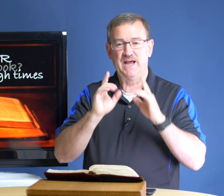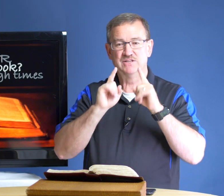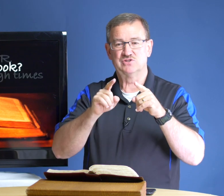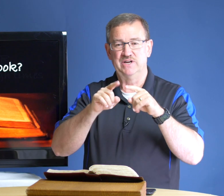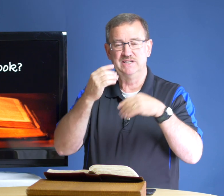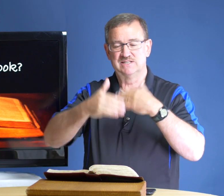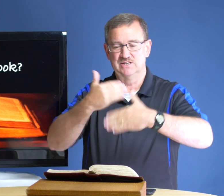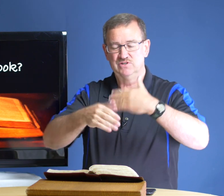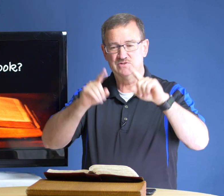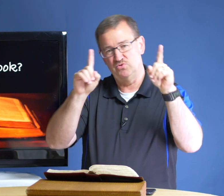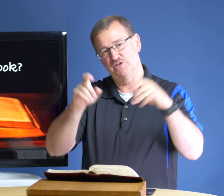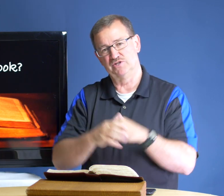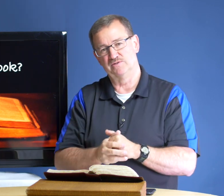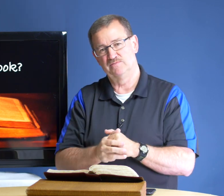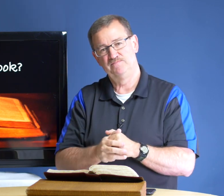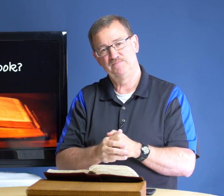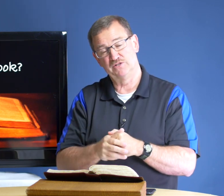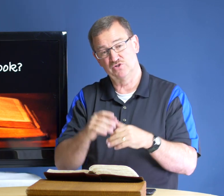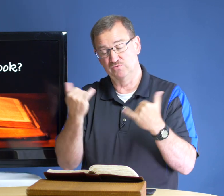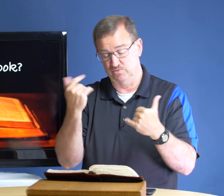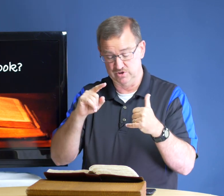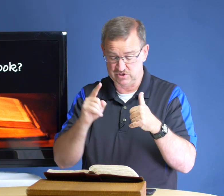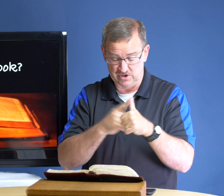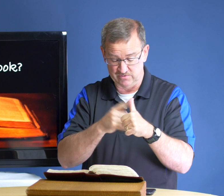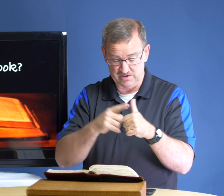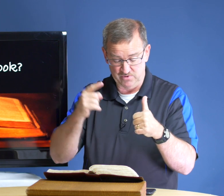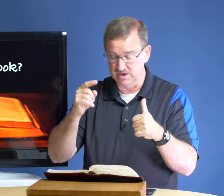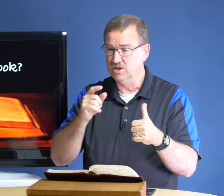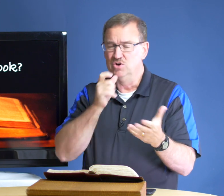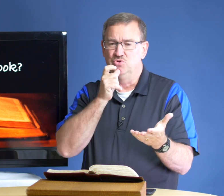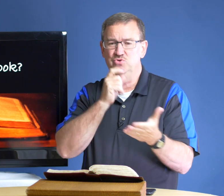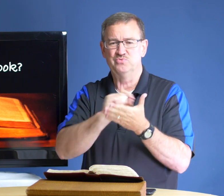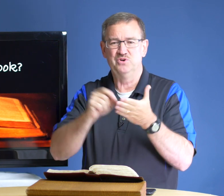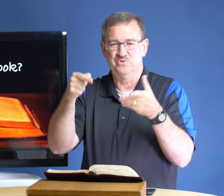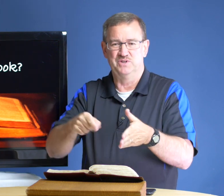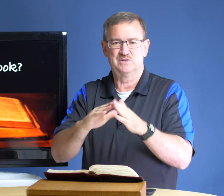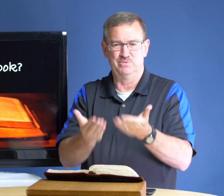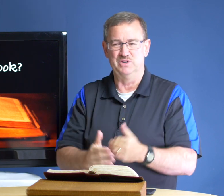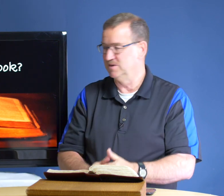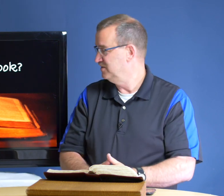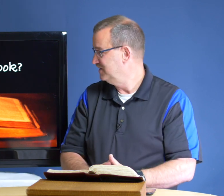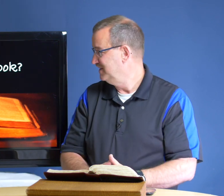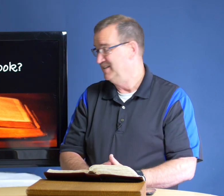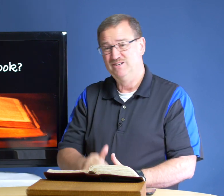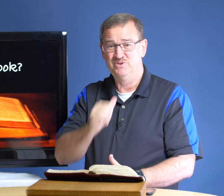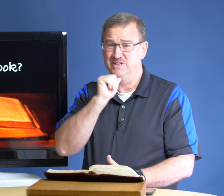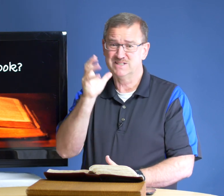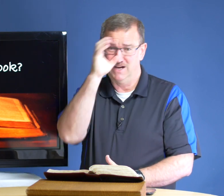answer a series of questions and so we're going to start right one who wrote this book well it's not